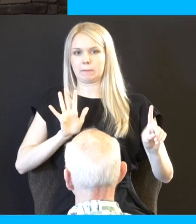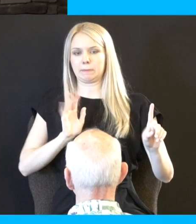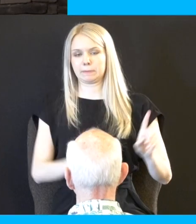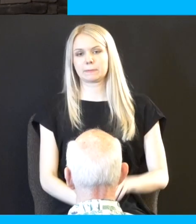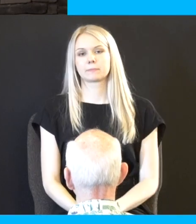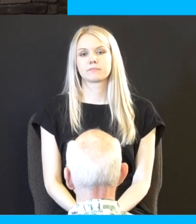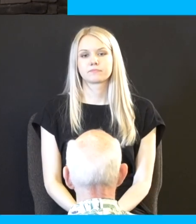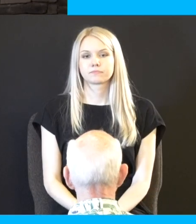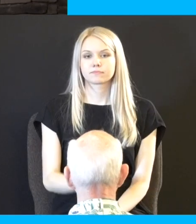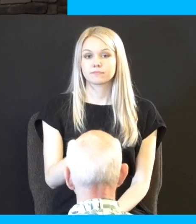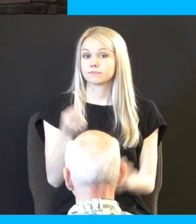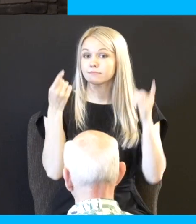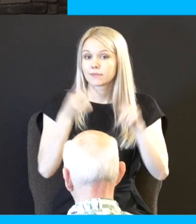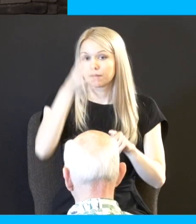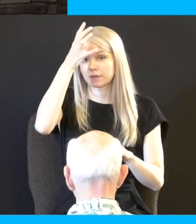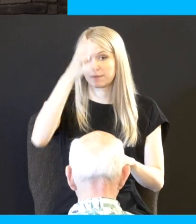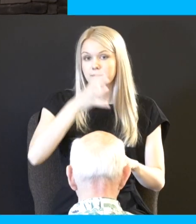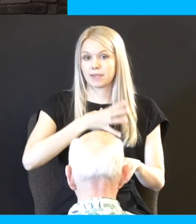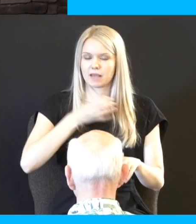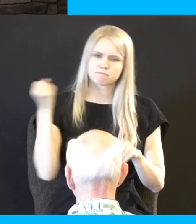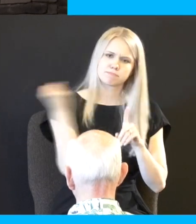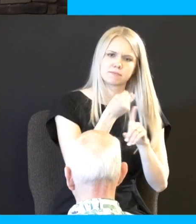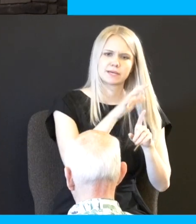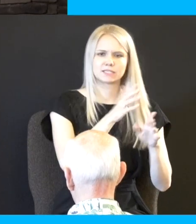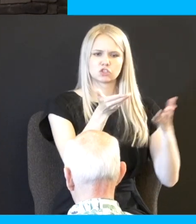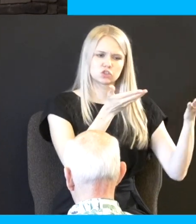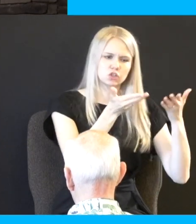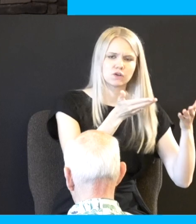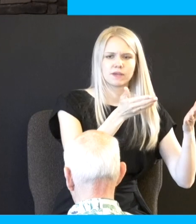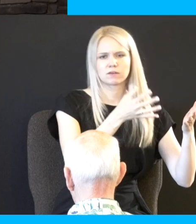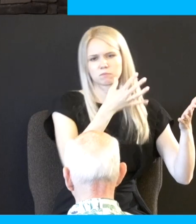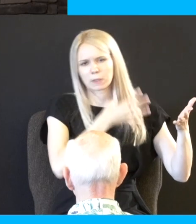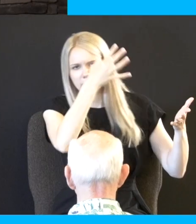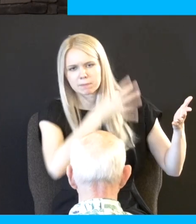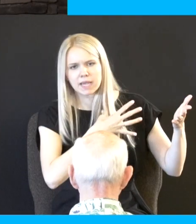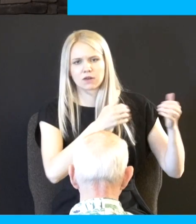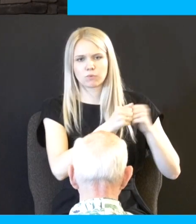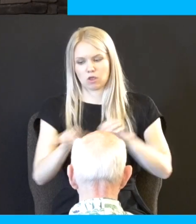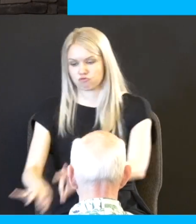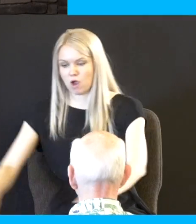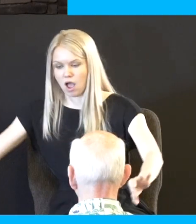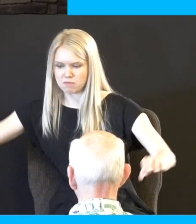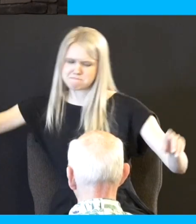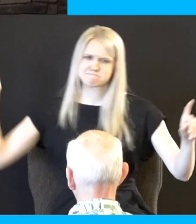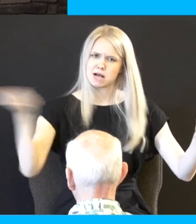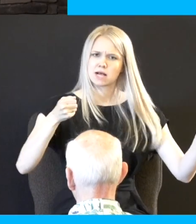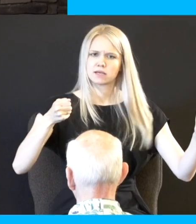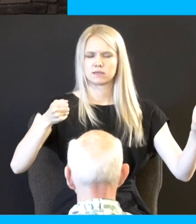if a man smite his servant or his maid with a rod okay we have to explain something a club is